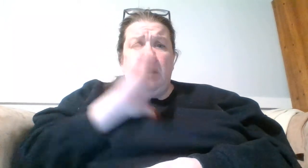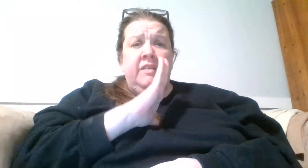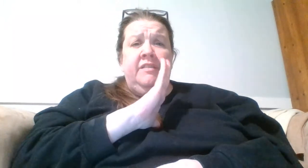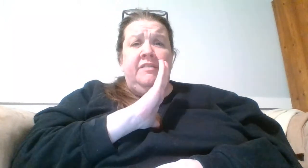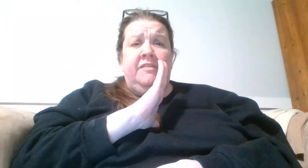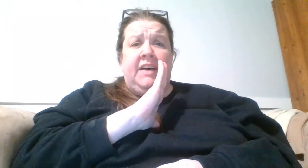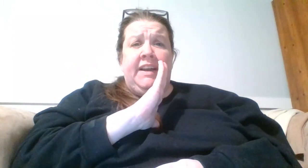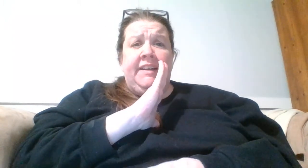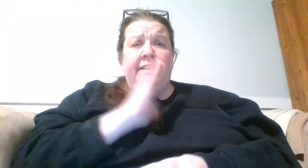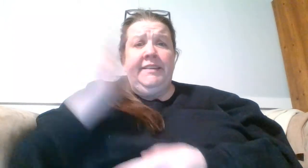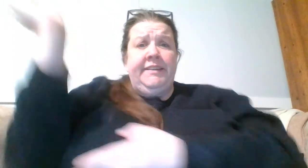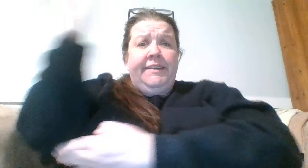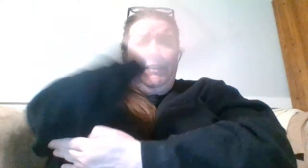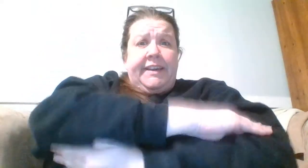Fine Day.